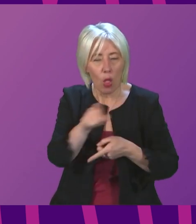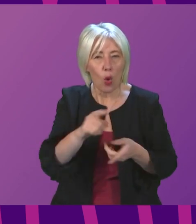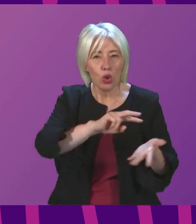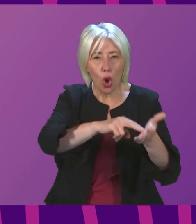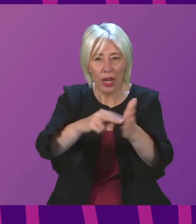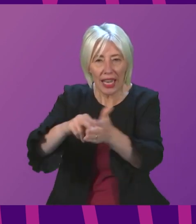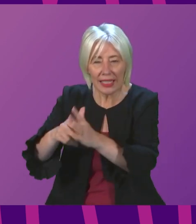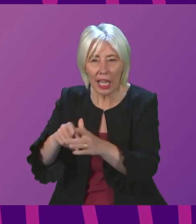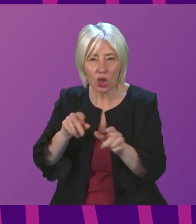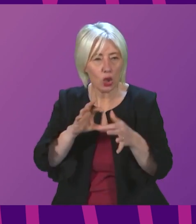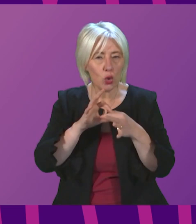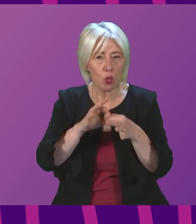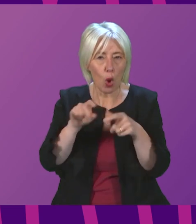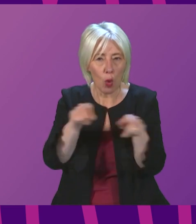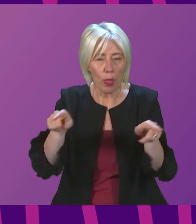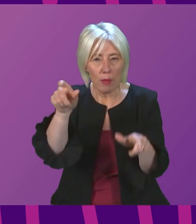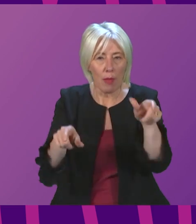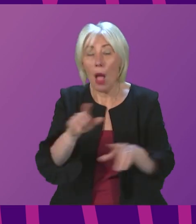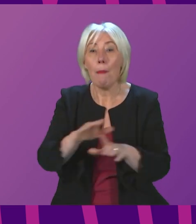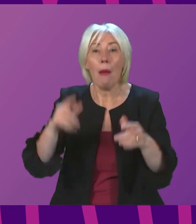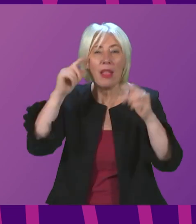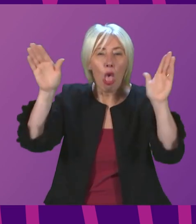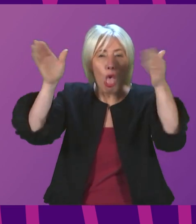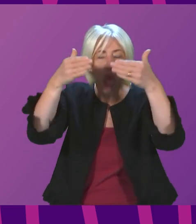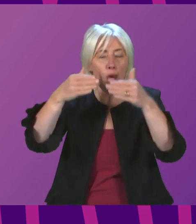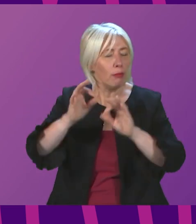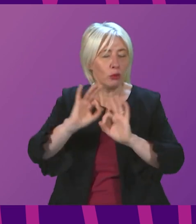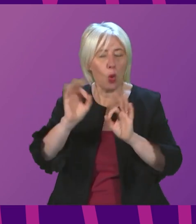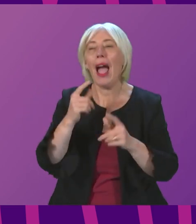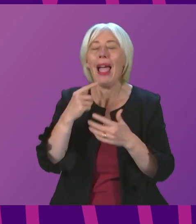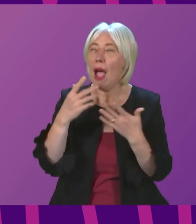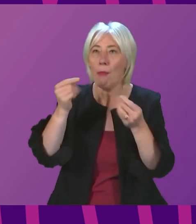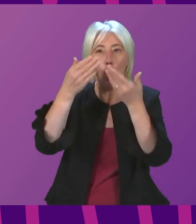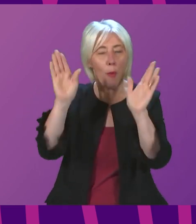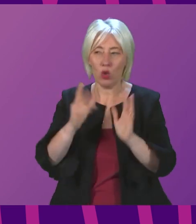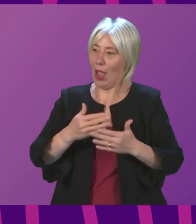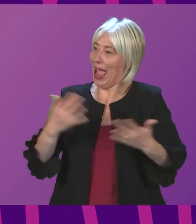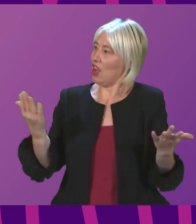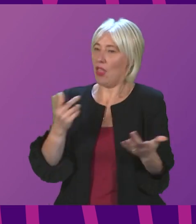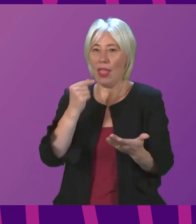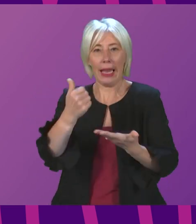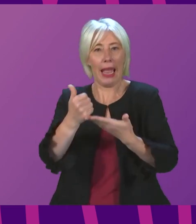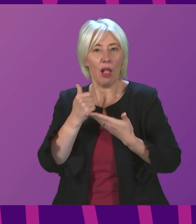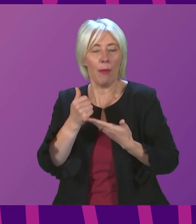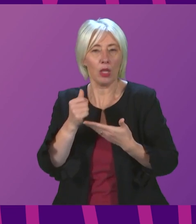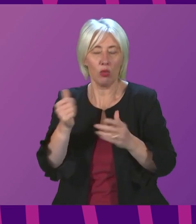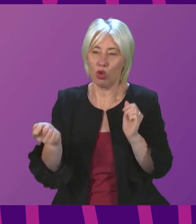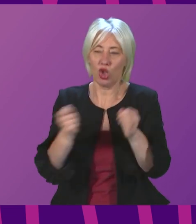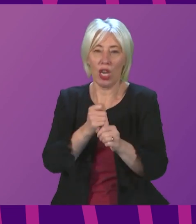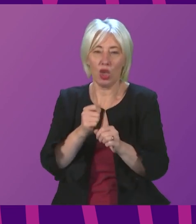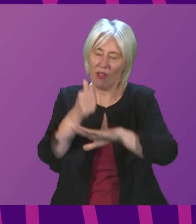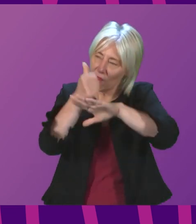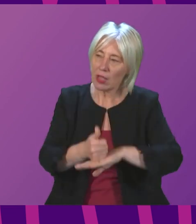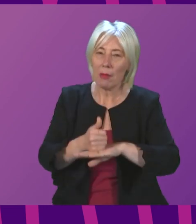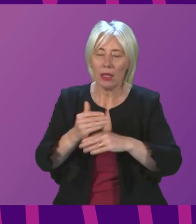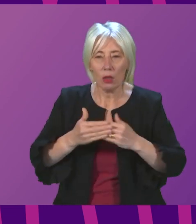at the front line of this. But I do not close my mind to anything that might help us to make a more significant, fundamental step